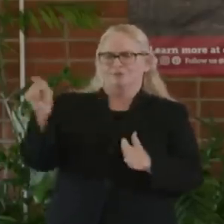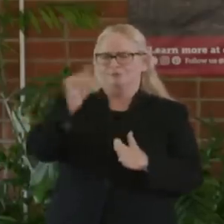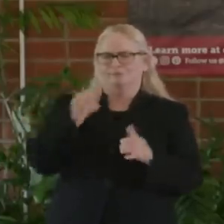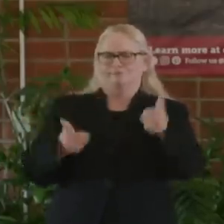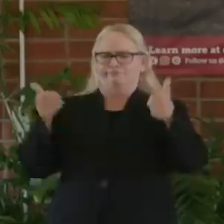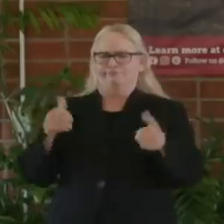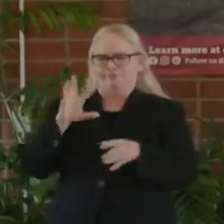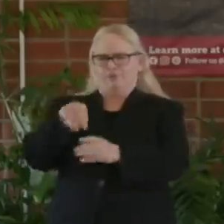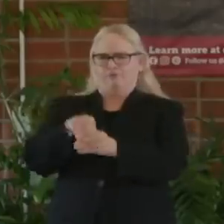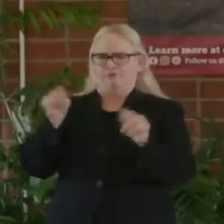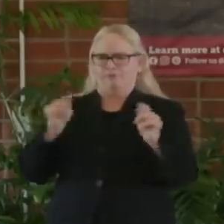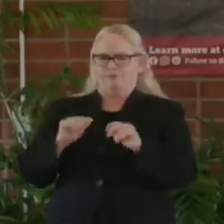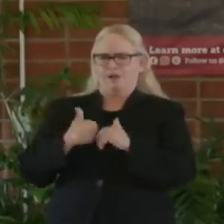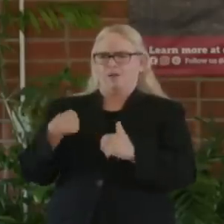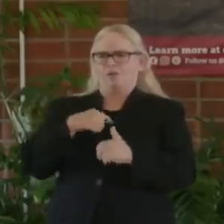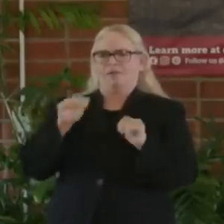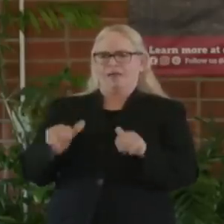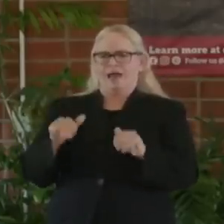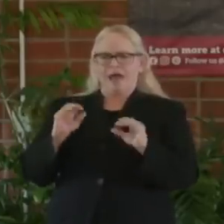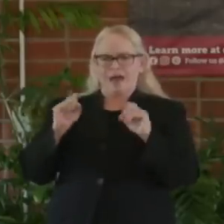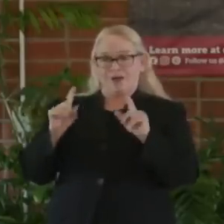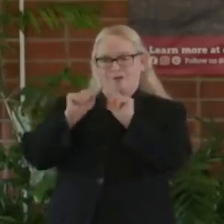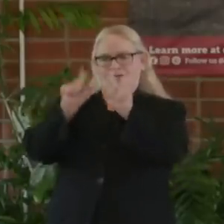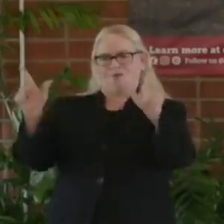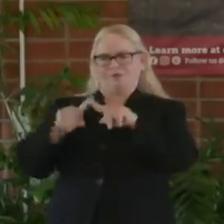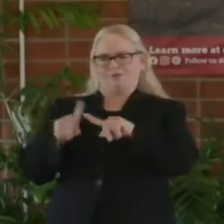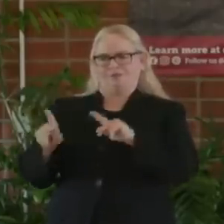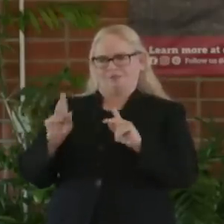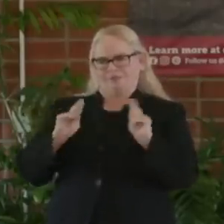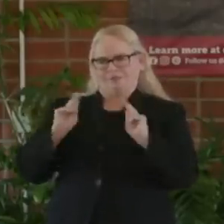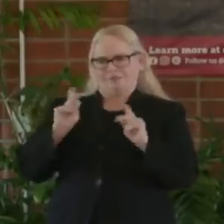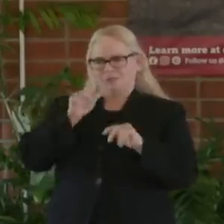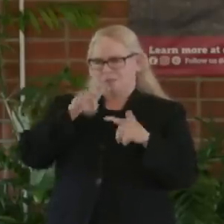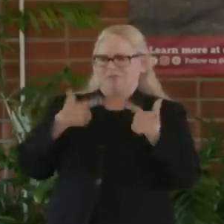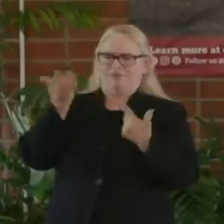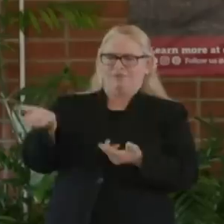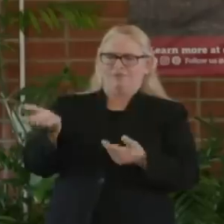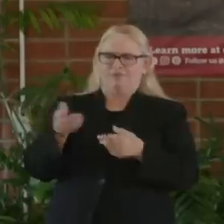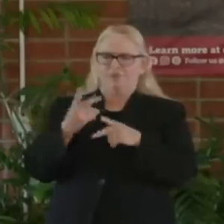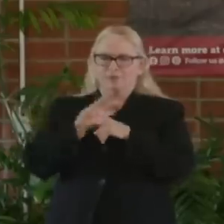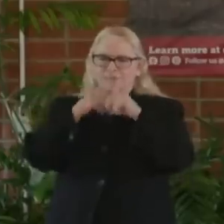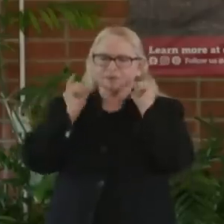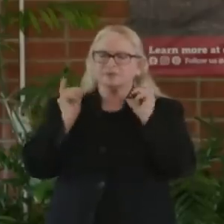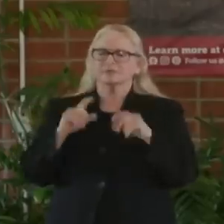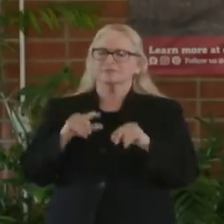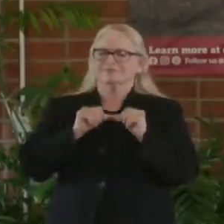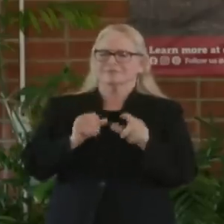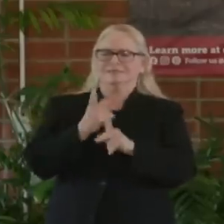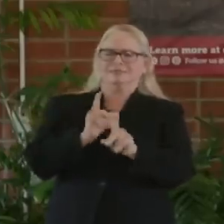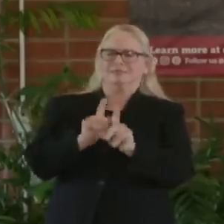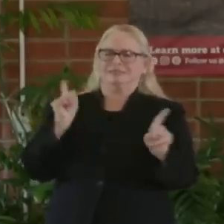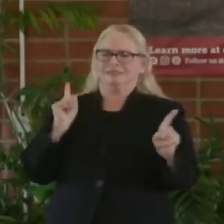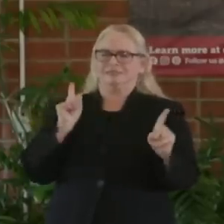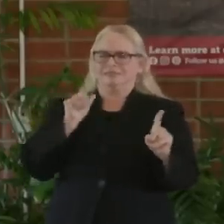to make sure that our message around wear your mask, stay physically distanced, and reduce the level of mixing that